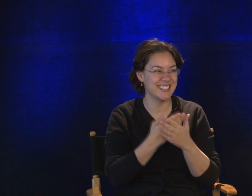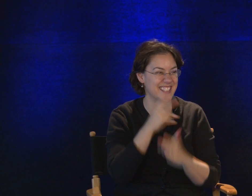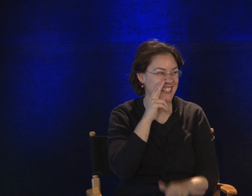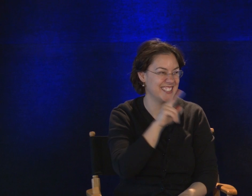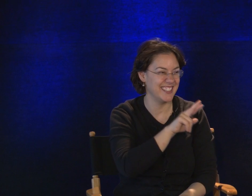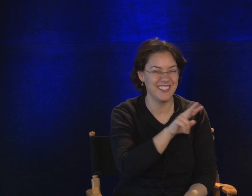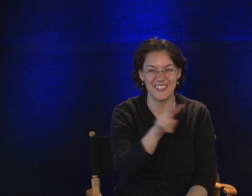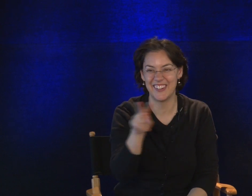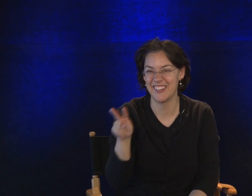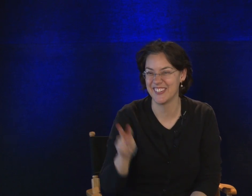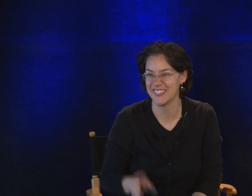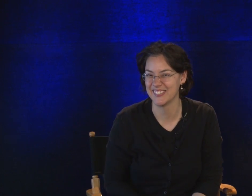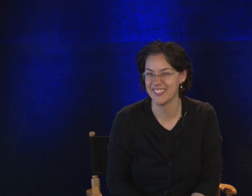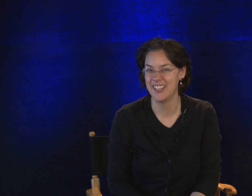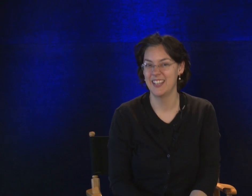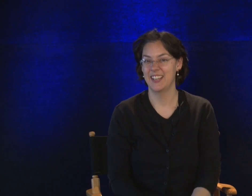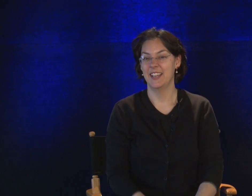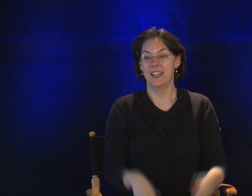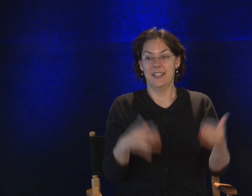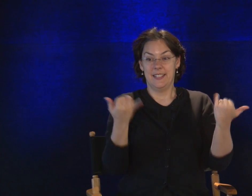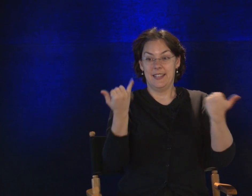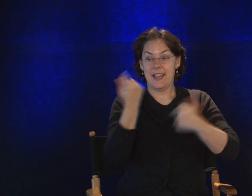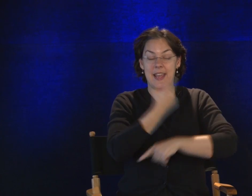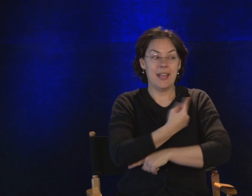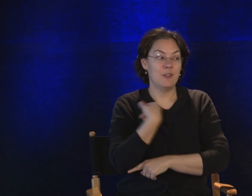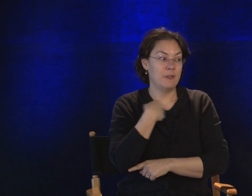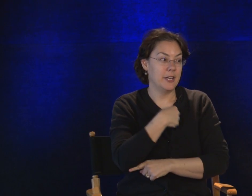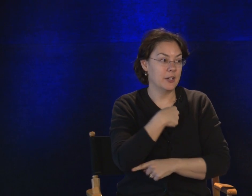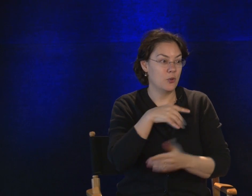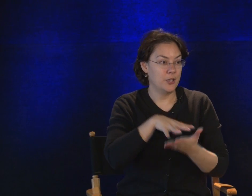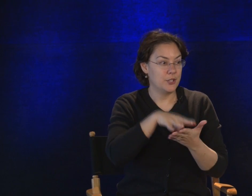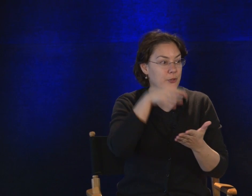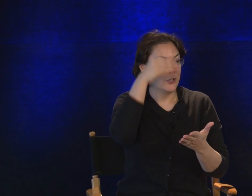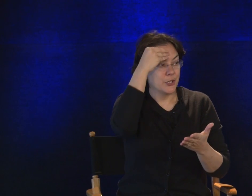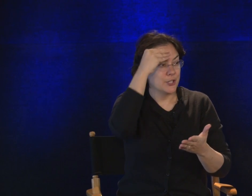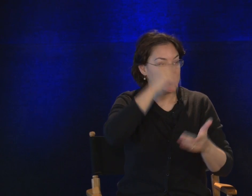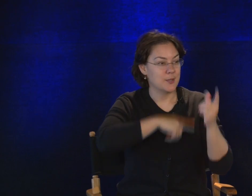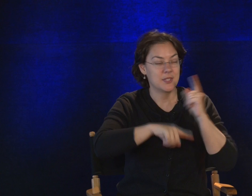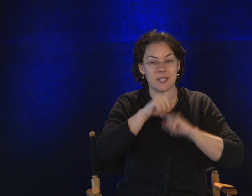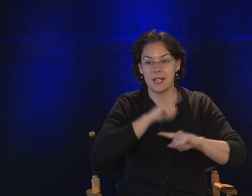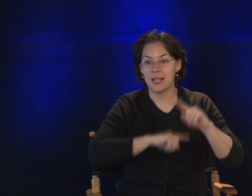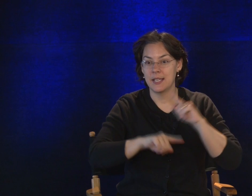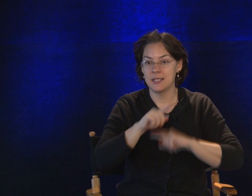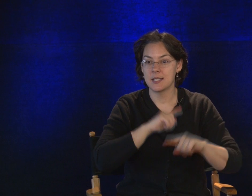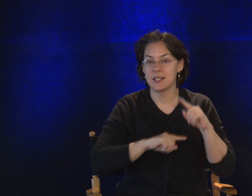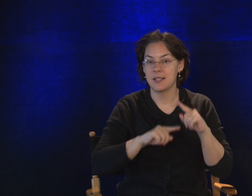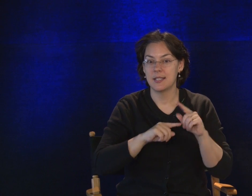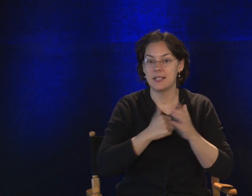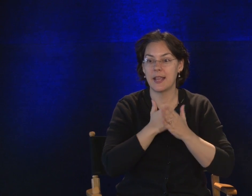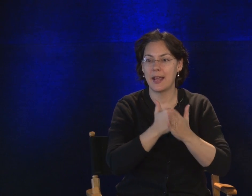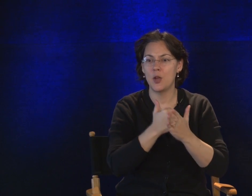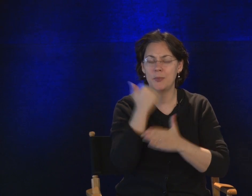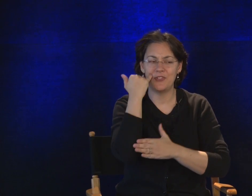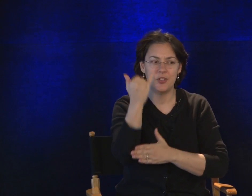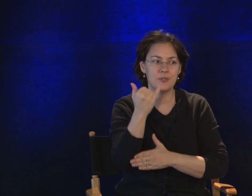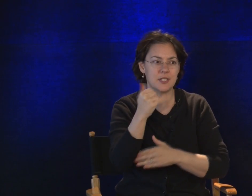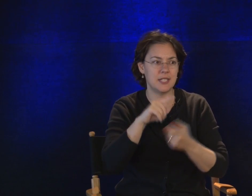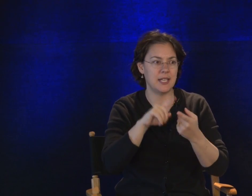good to see you all. Today we're going to learn some signs to help if you see